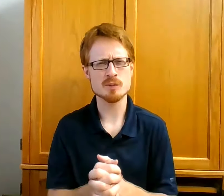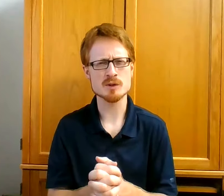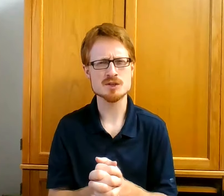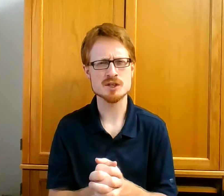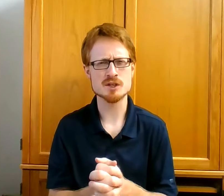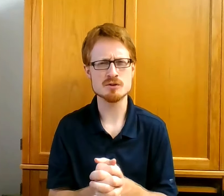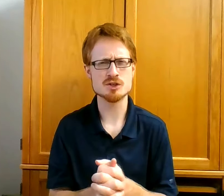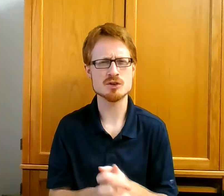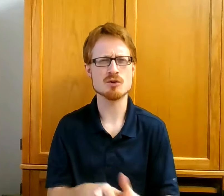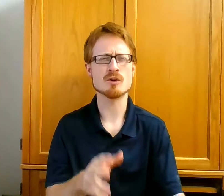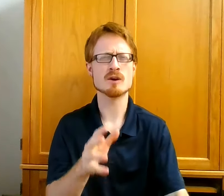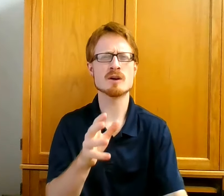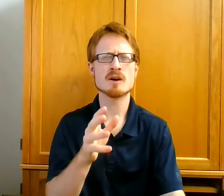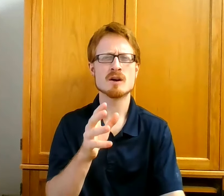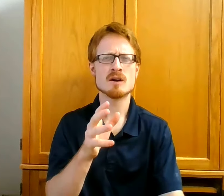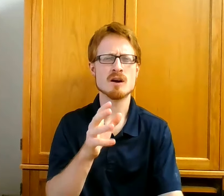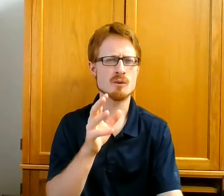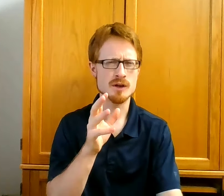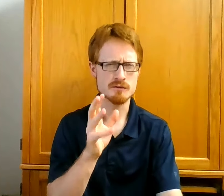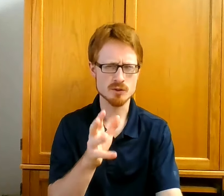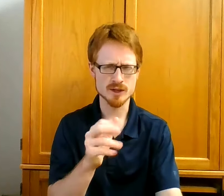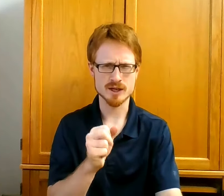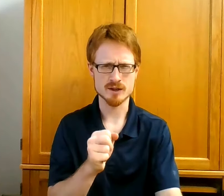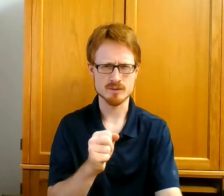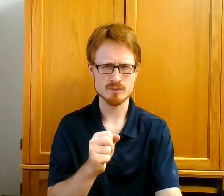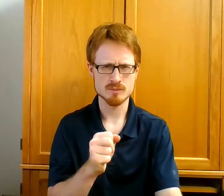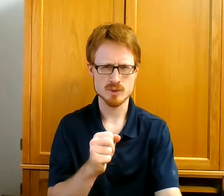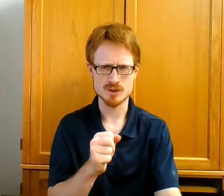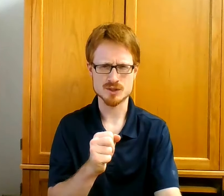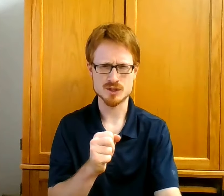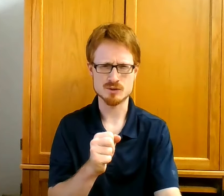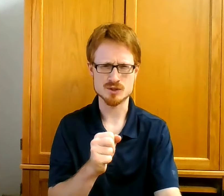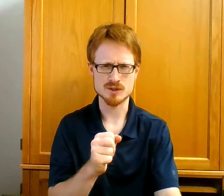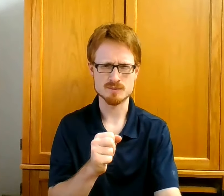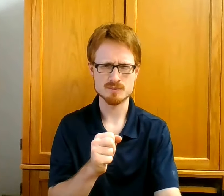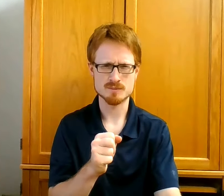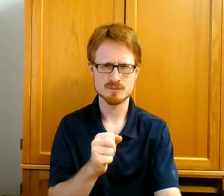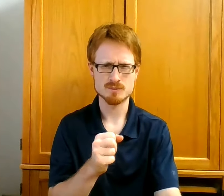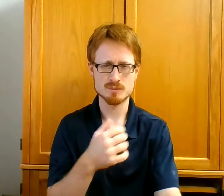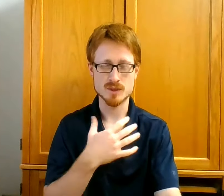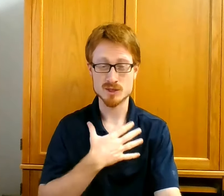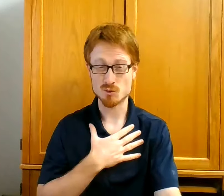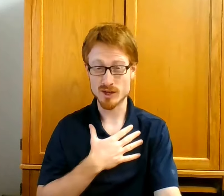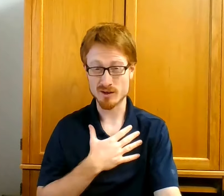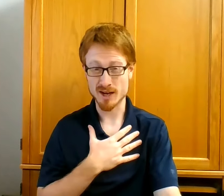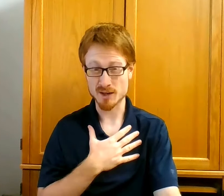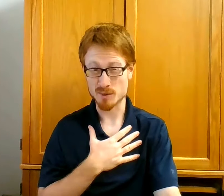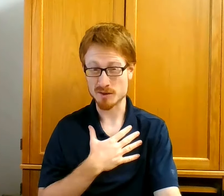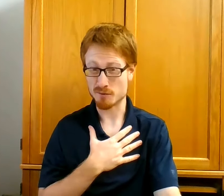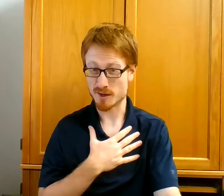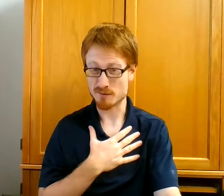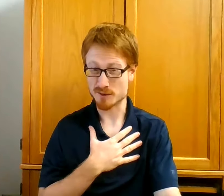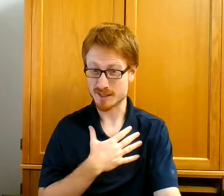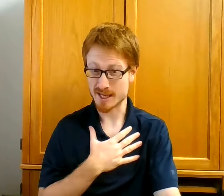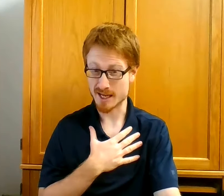persecution, or are we avoiding persecution? Because we are not being faithful to God.